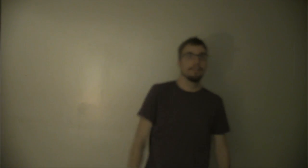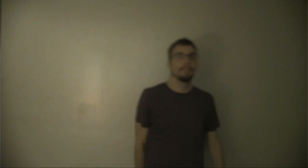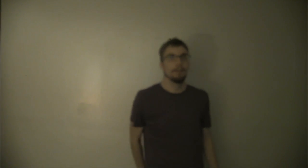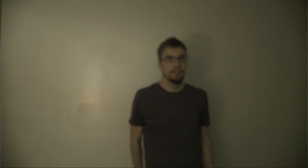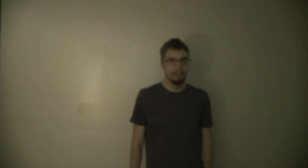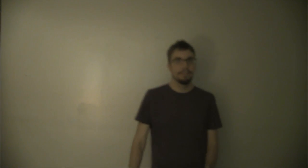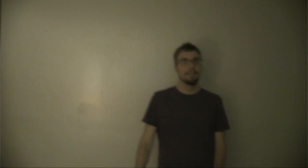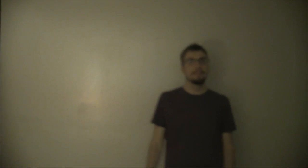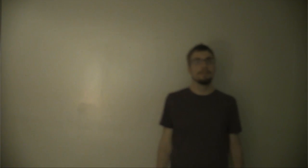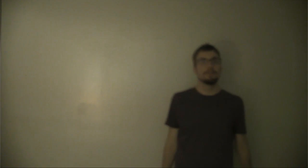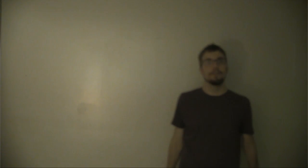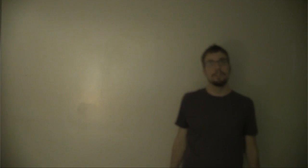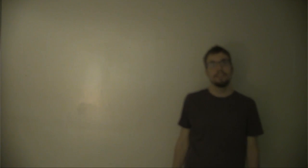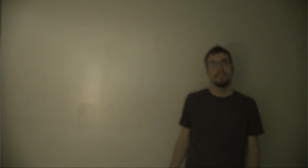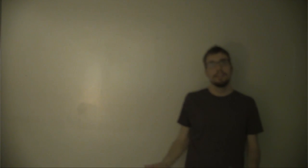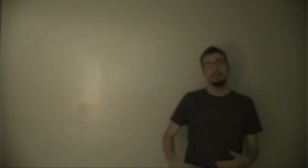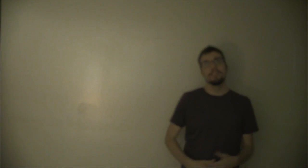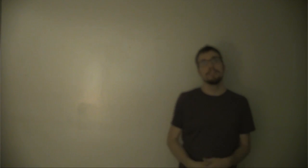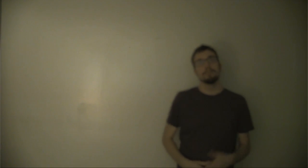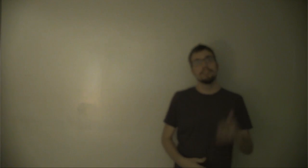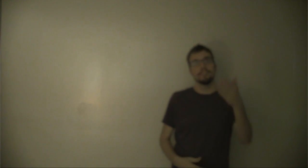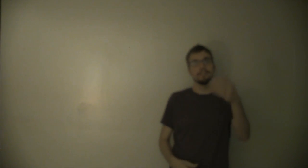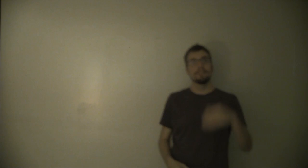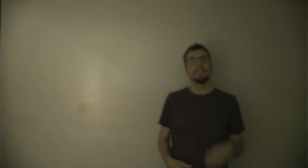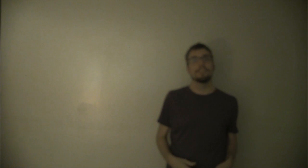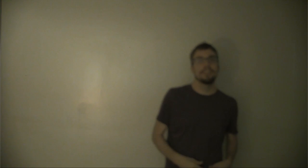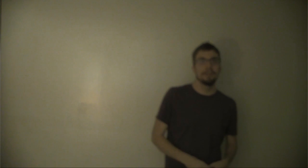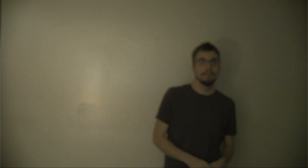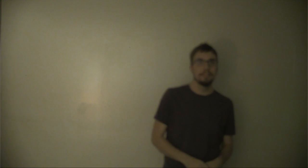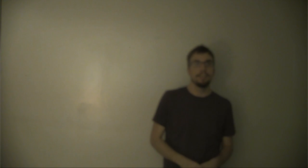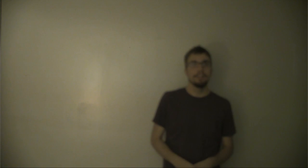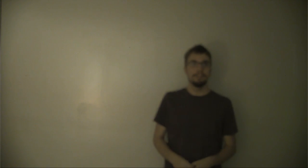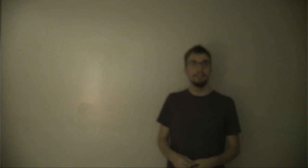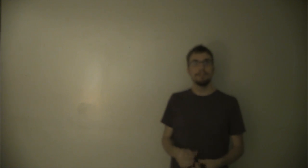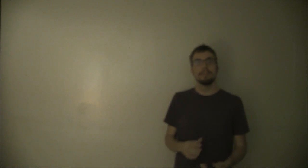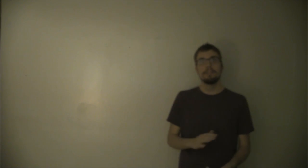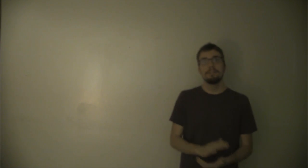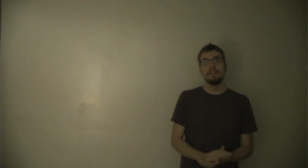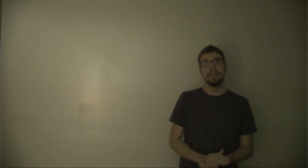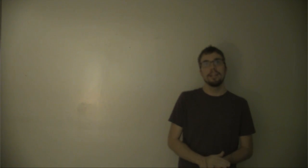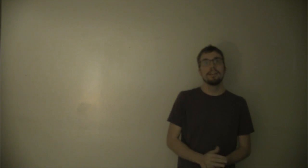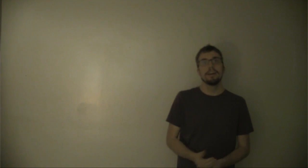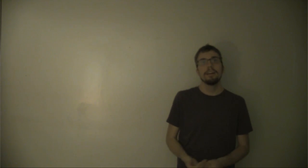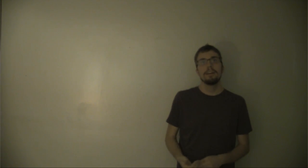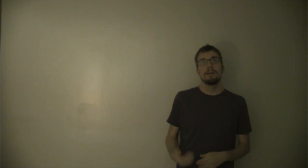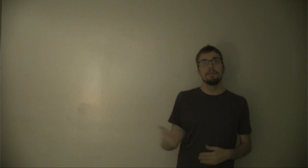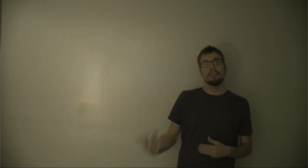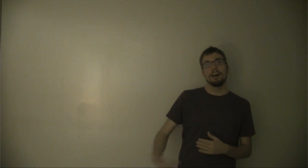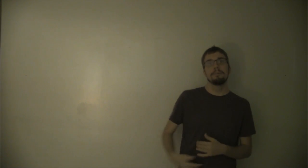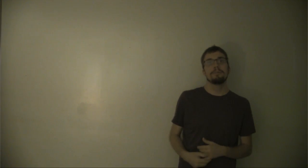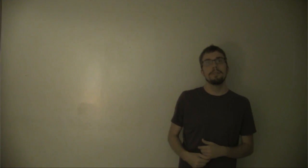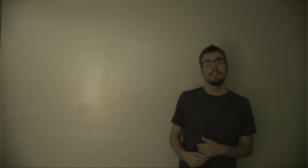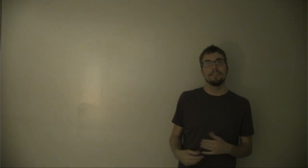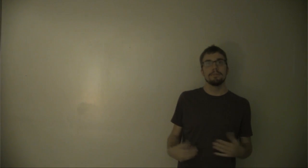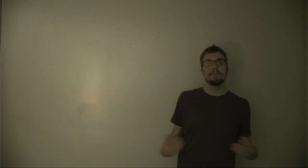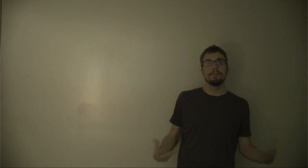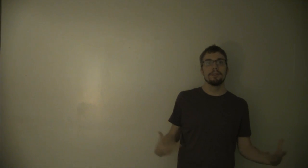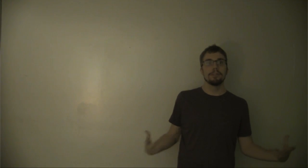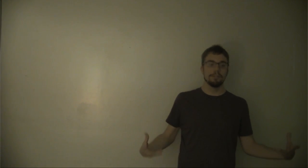Hello, my name is Warren. I recently purchased this really nice camera that you're not viewing me through and with the help of me and some of my friends are